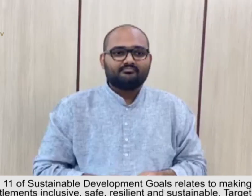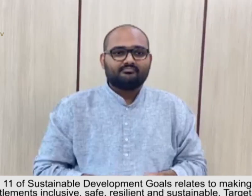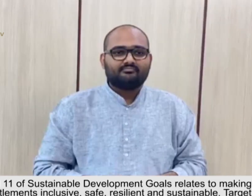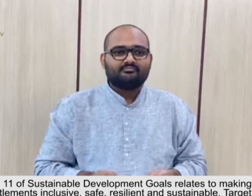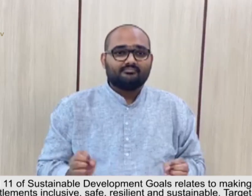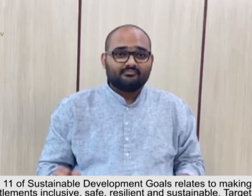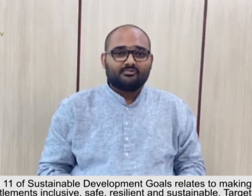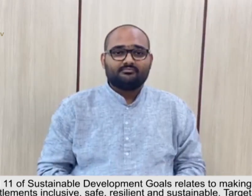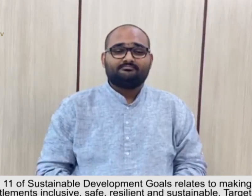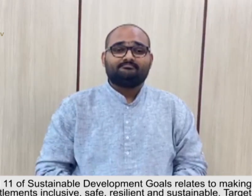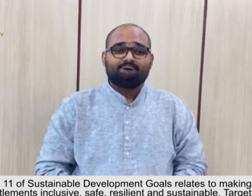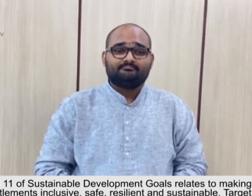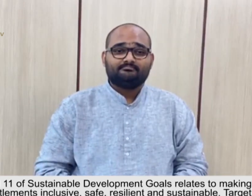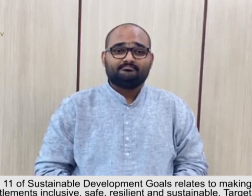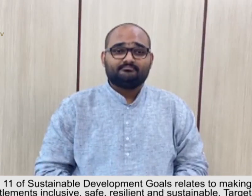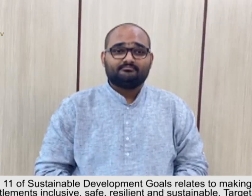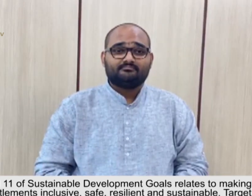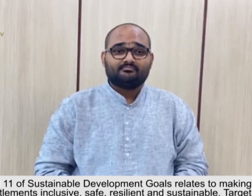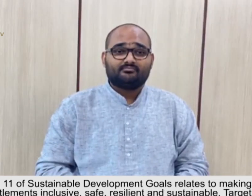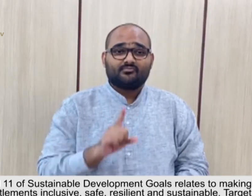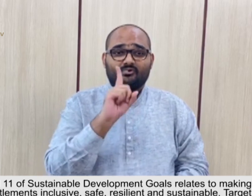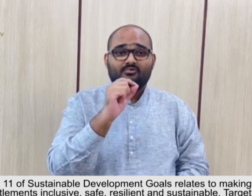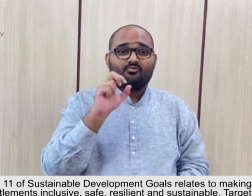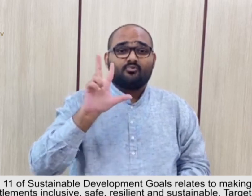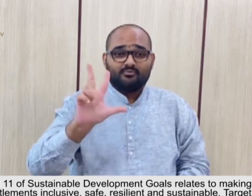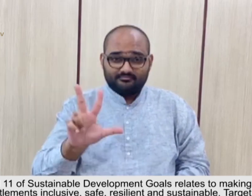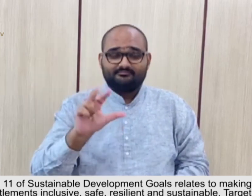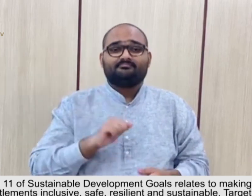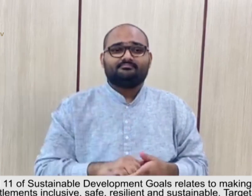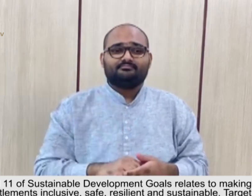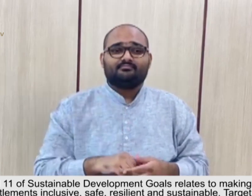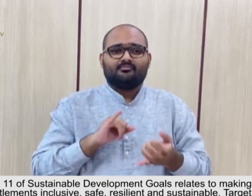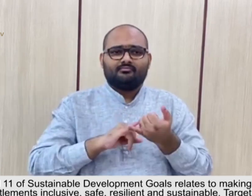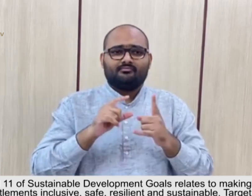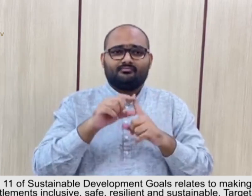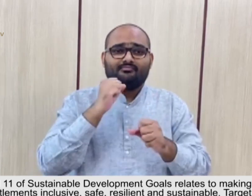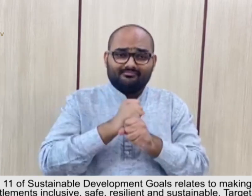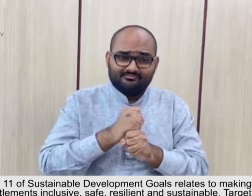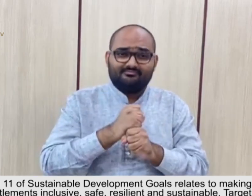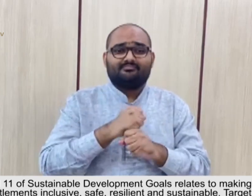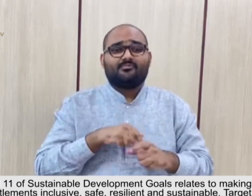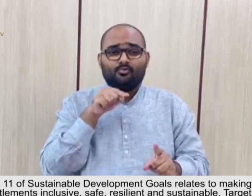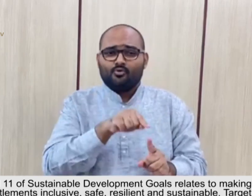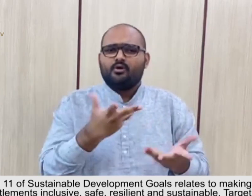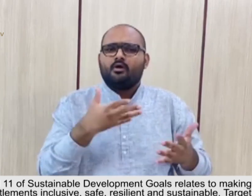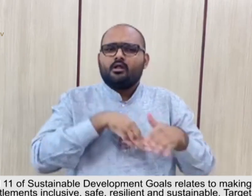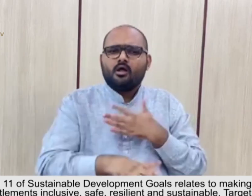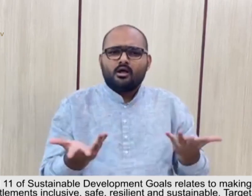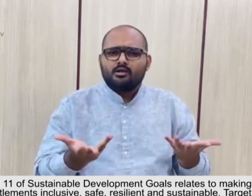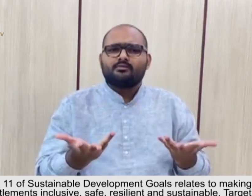10.8 Goal 11